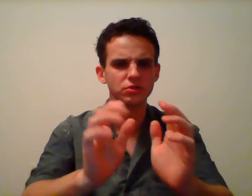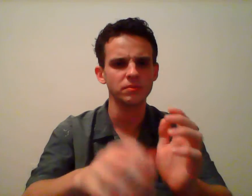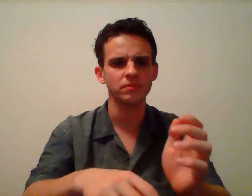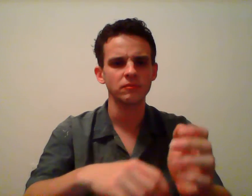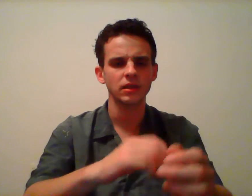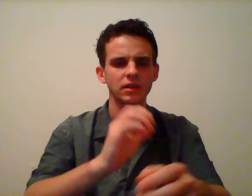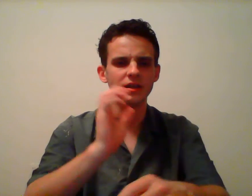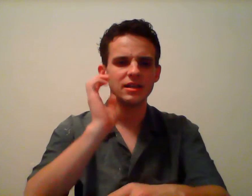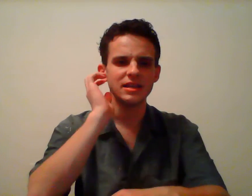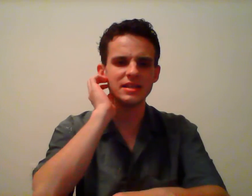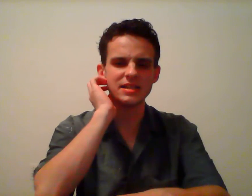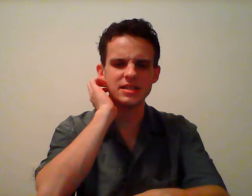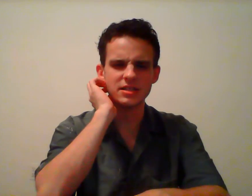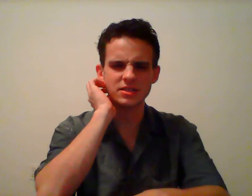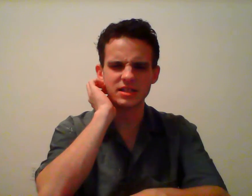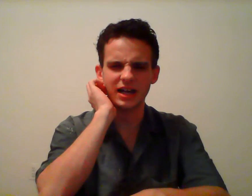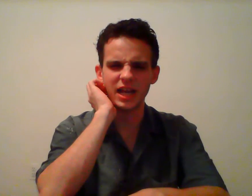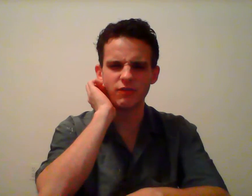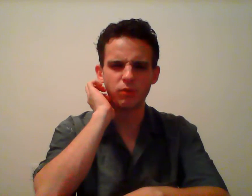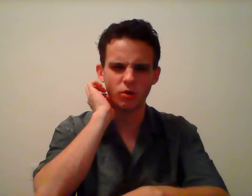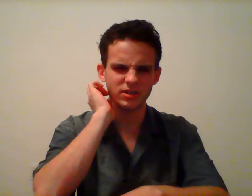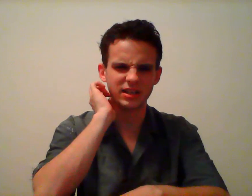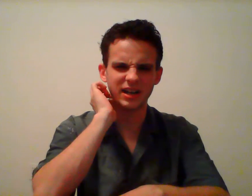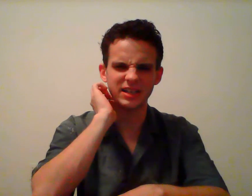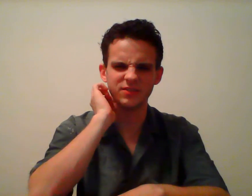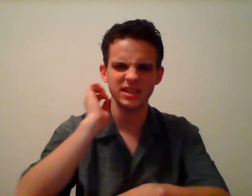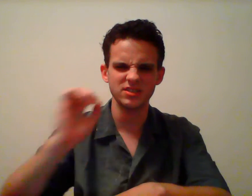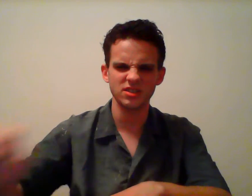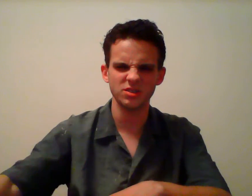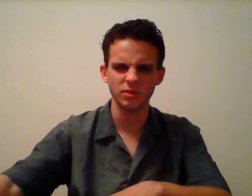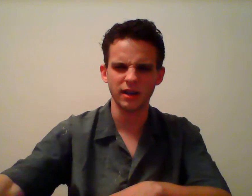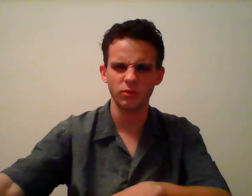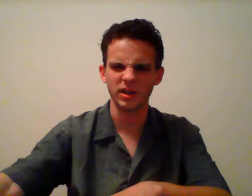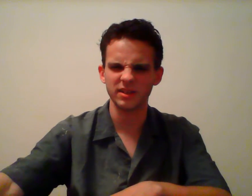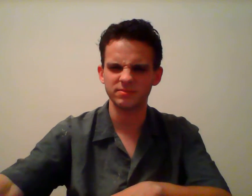is kind of important and kind of easy to outweigh.